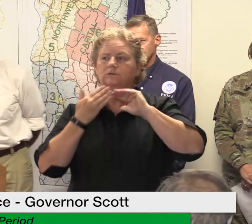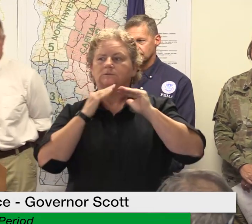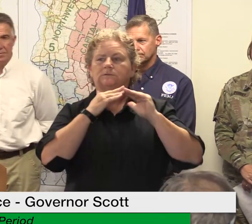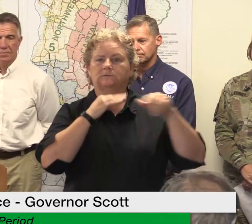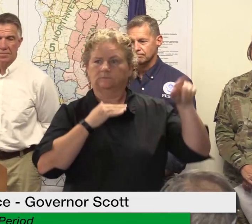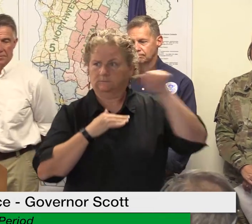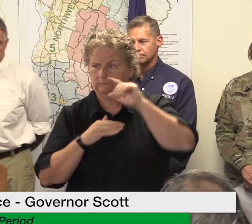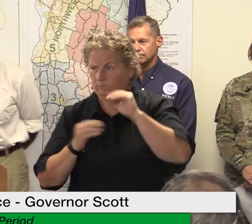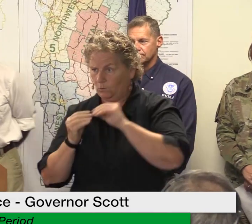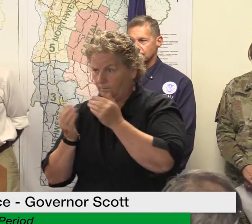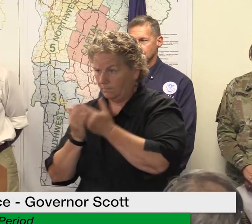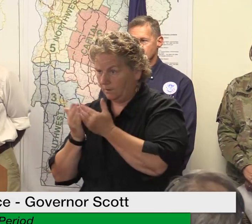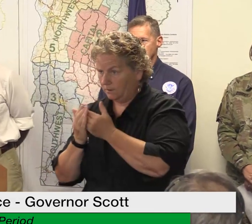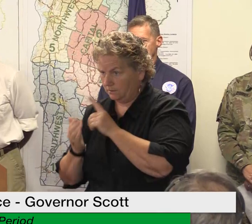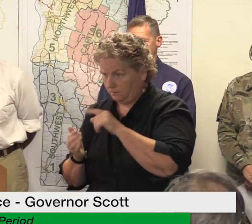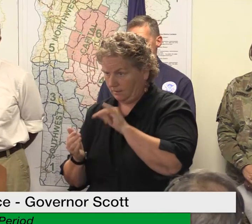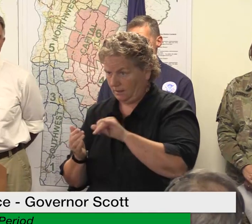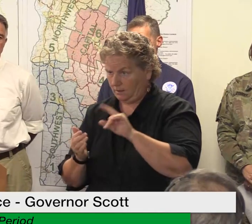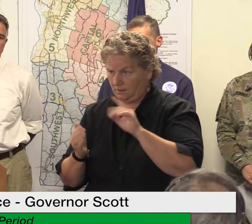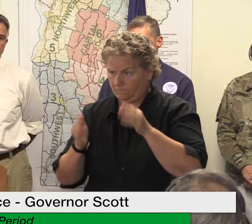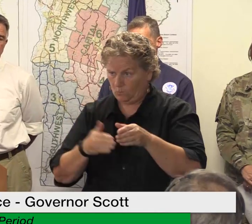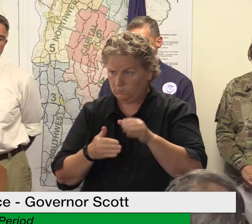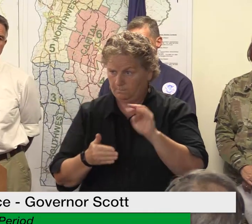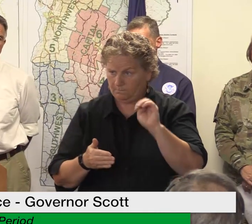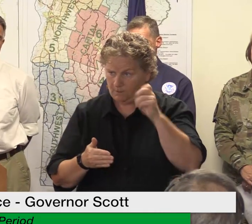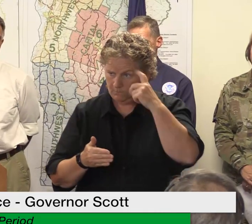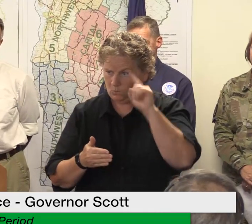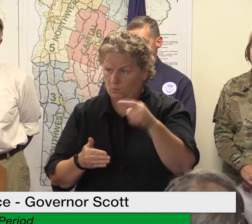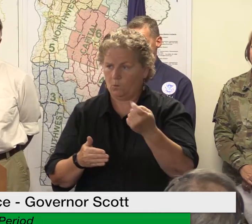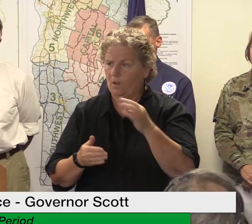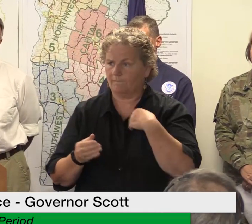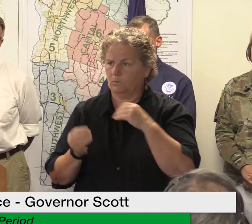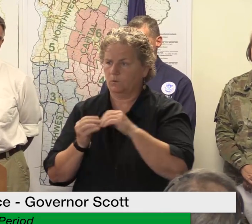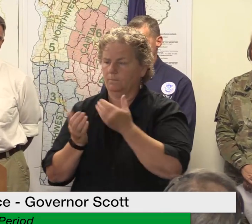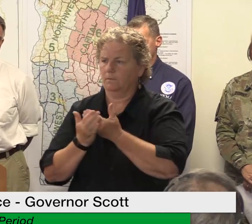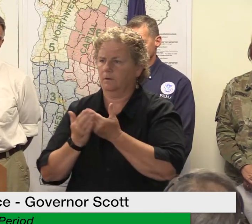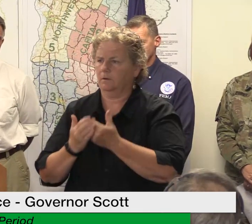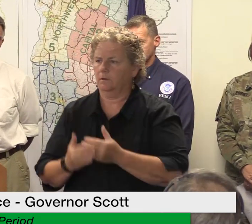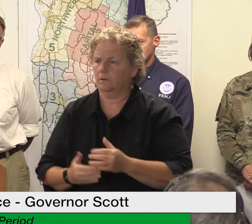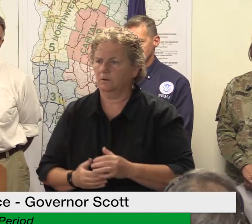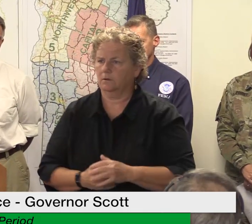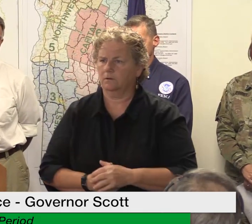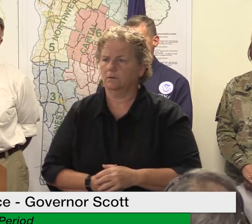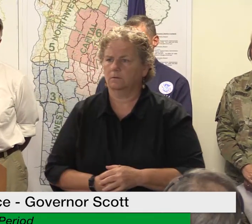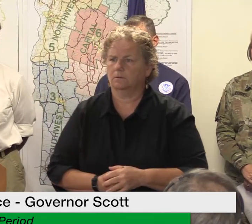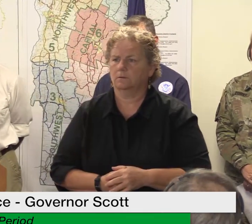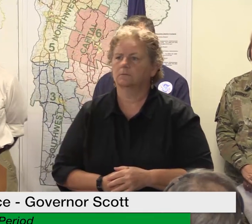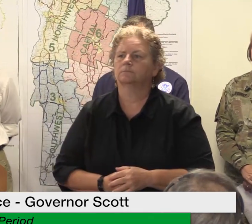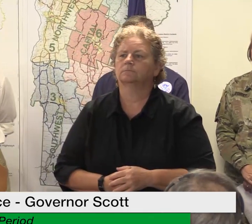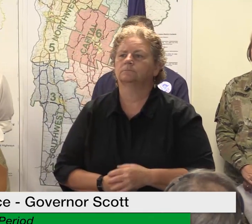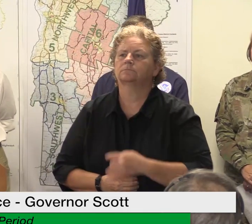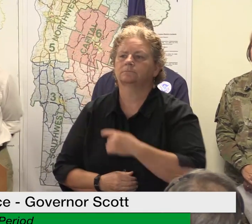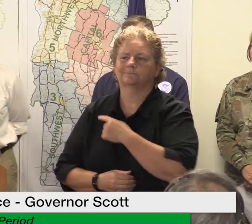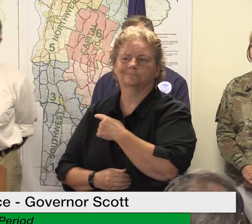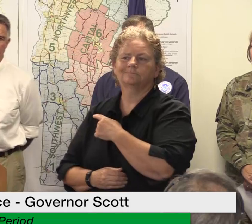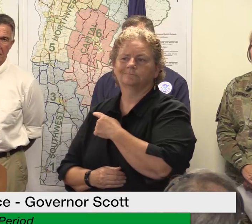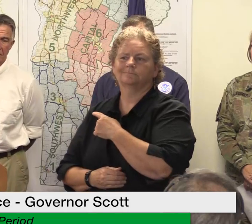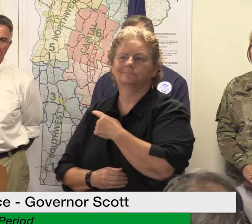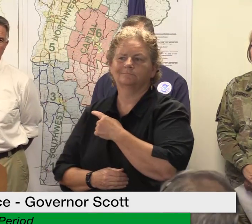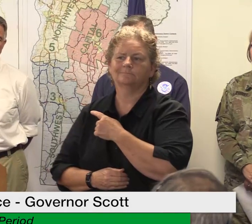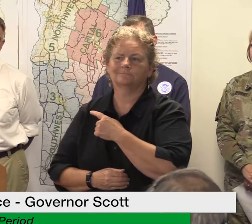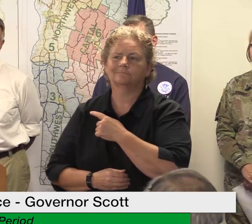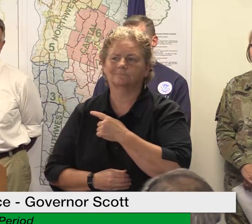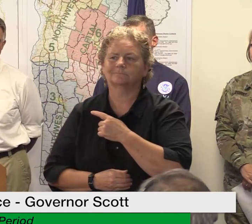so to your point we know that this will not make our business owners whole this is absolutely intended